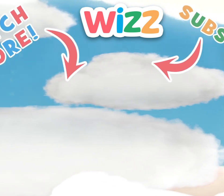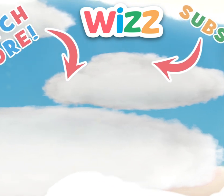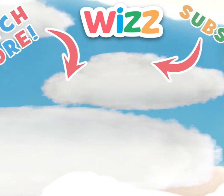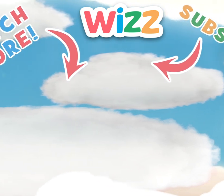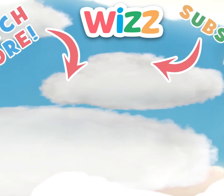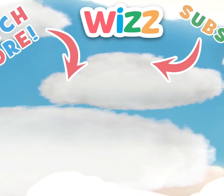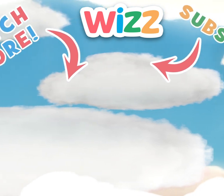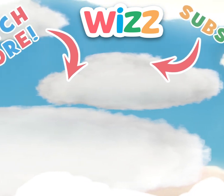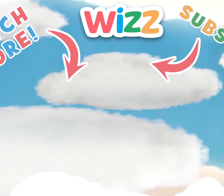Magic Los Dos T You